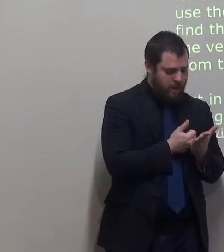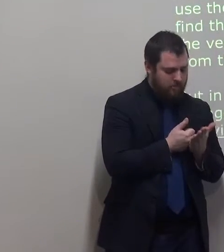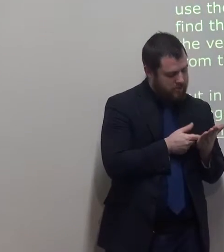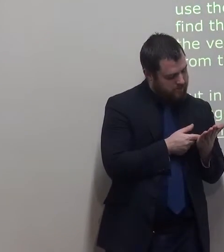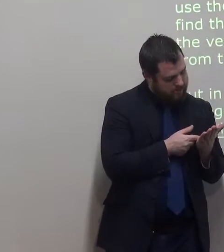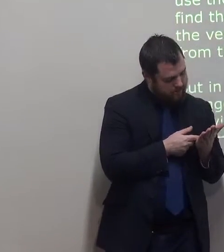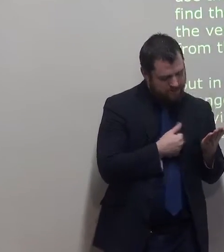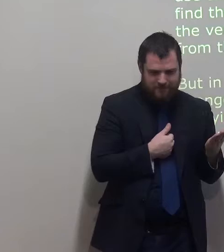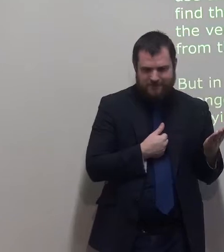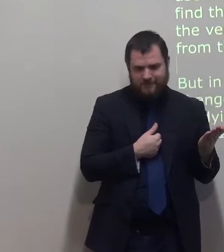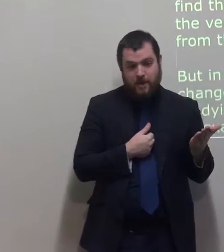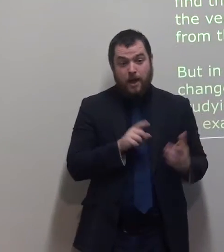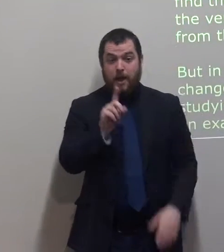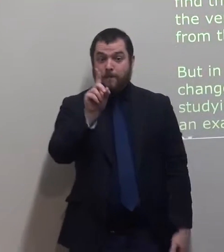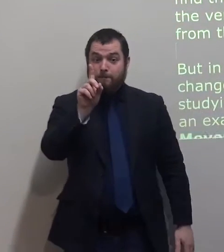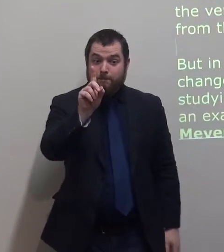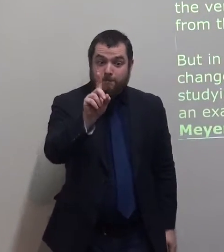But in the 20th century things changed.